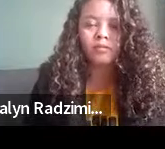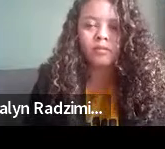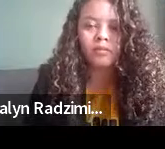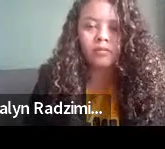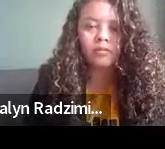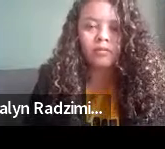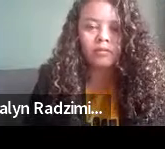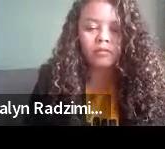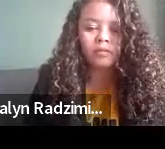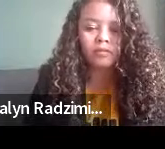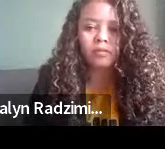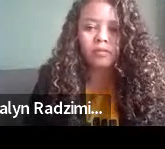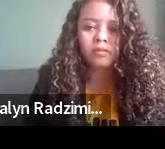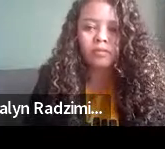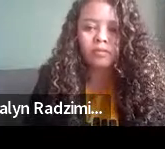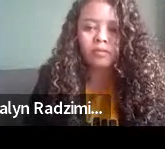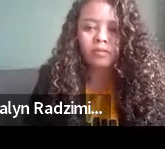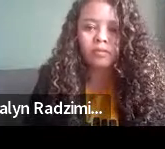the